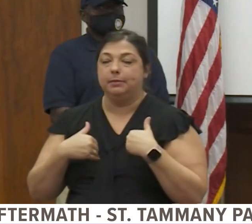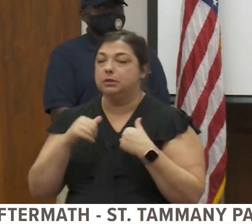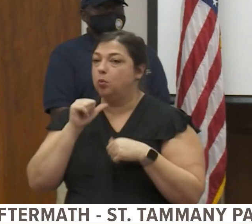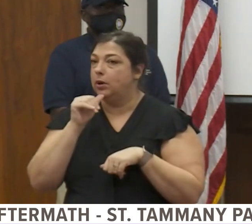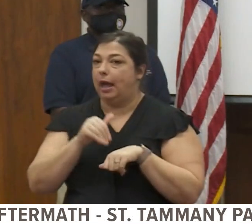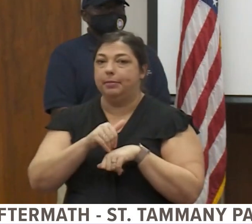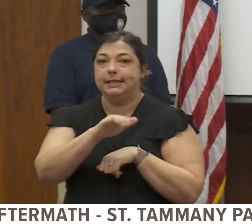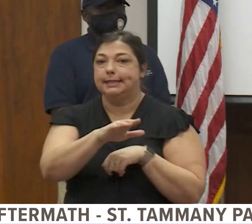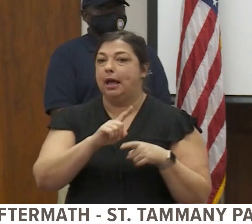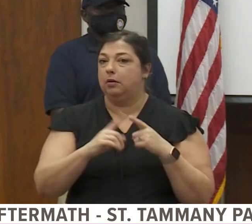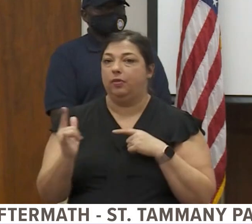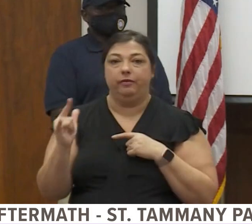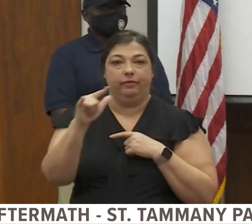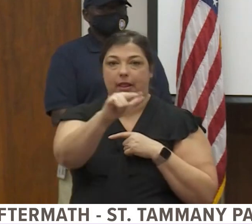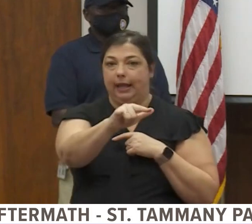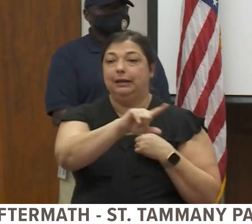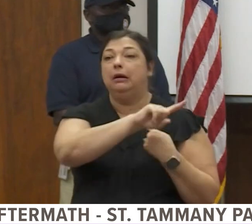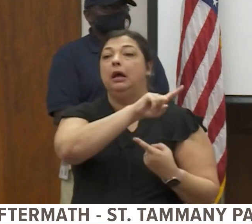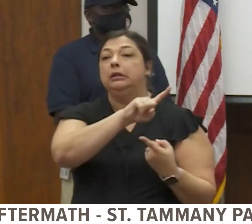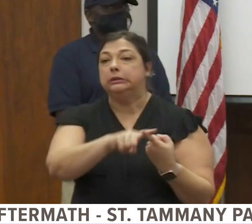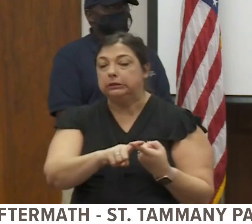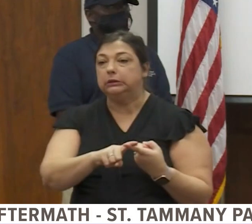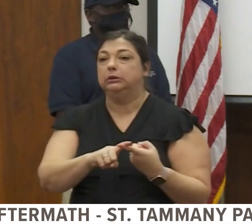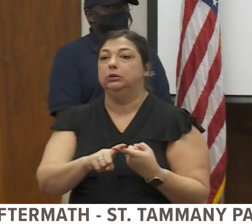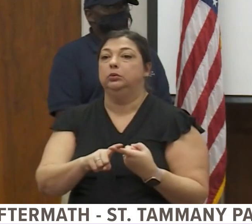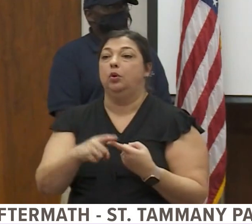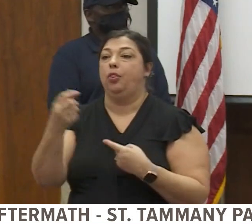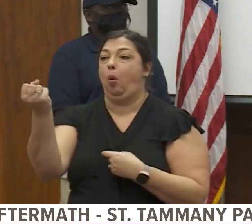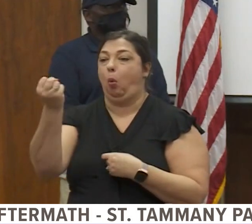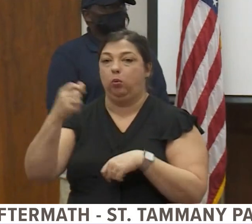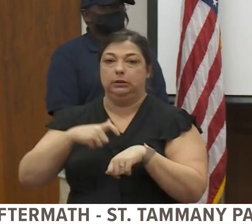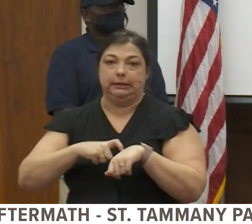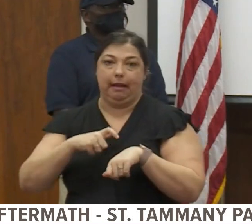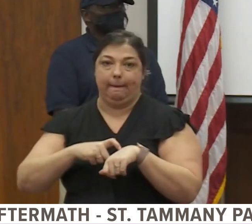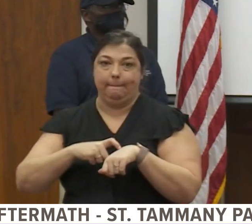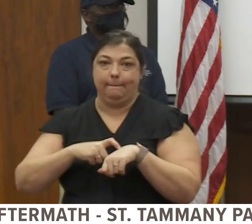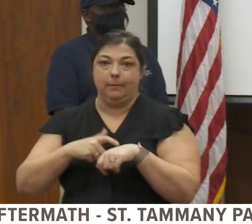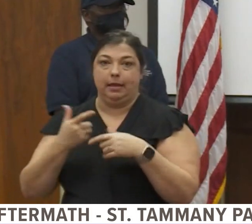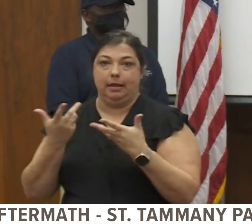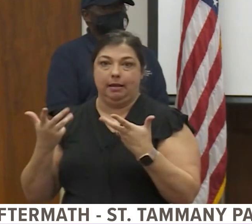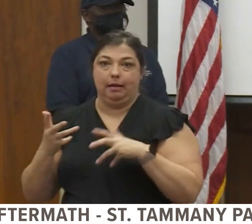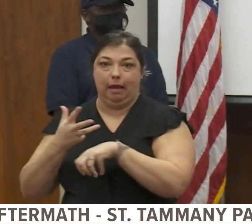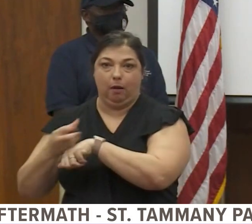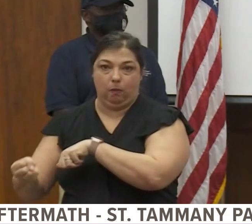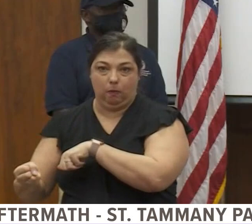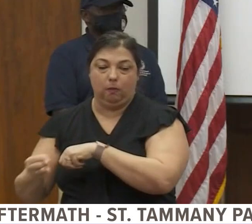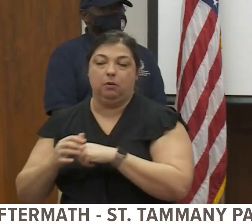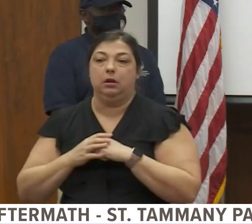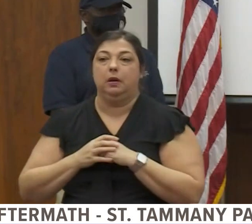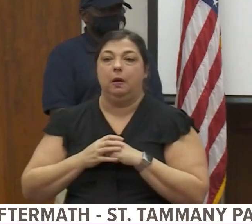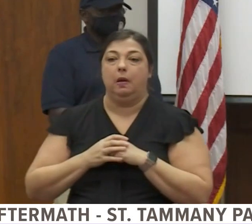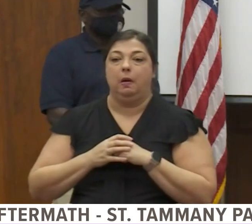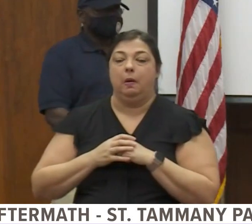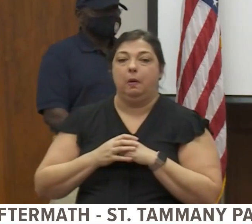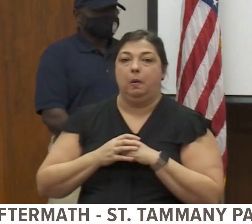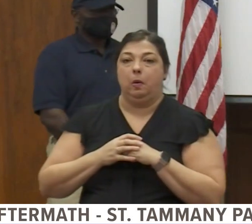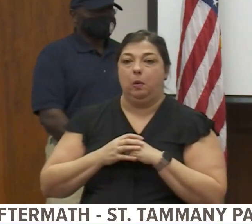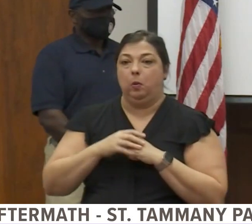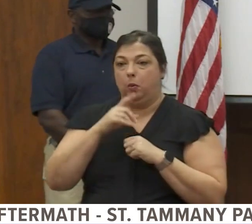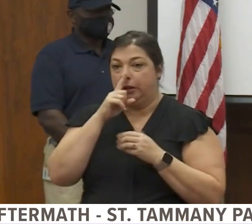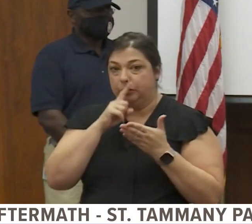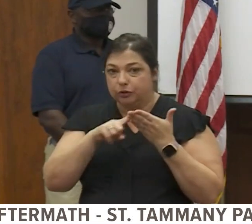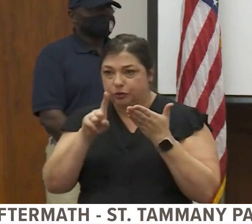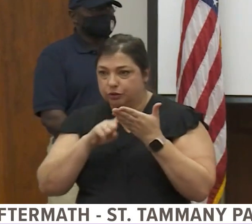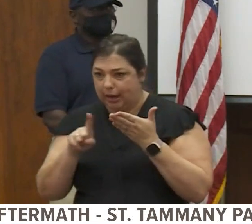sent out on this flight until the hold times are up. We're double checking and